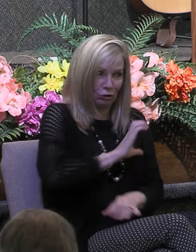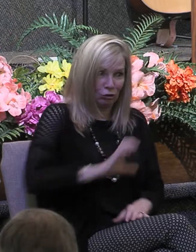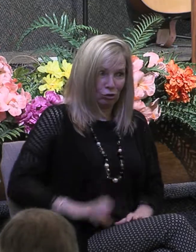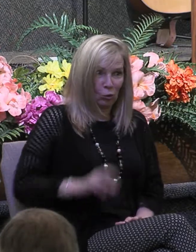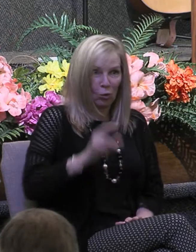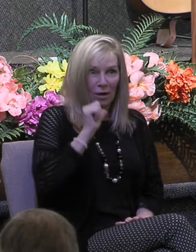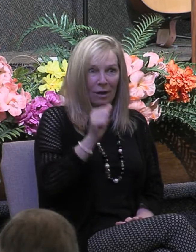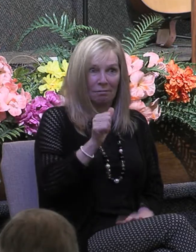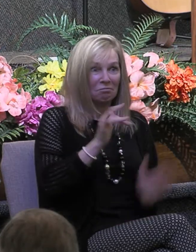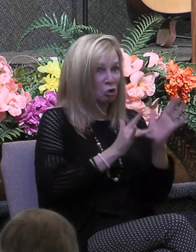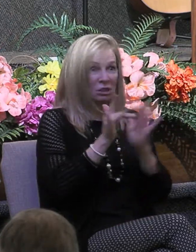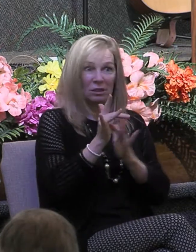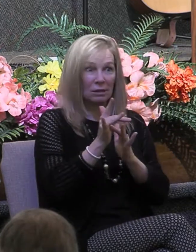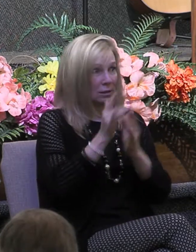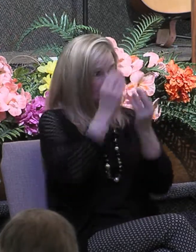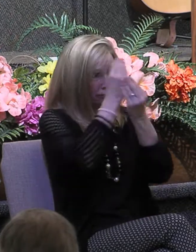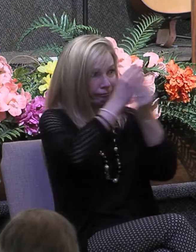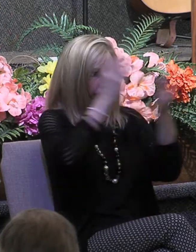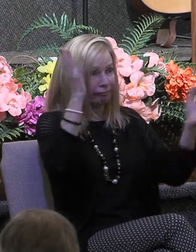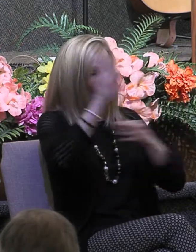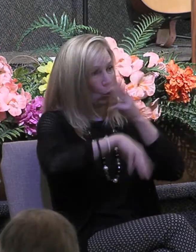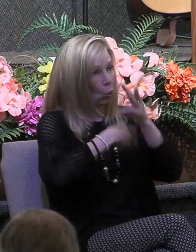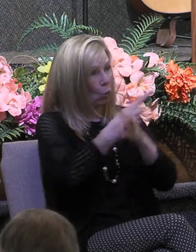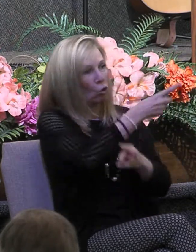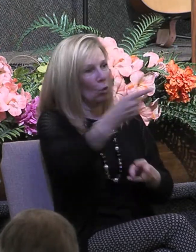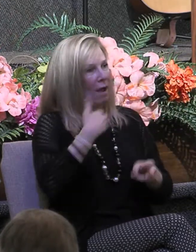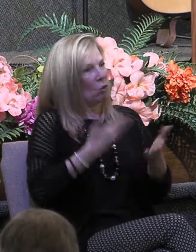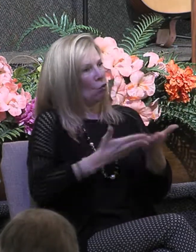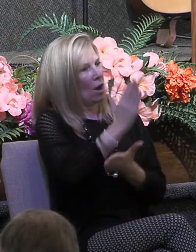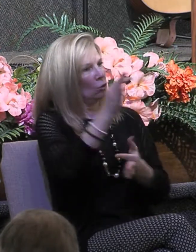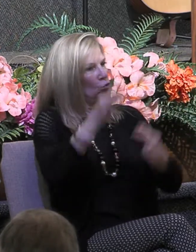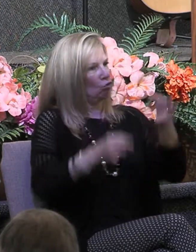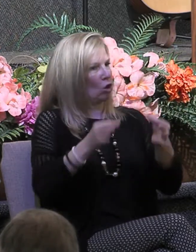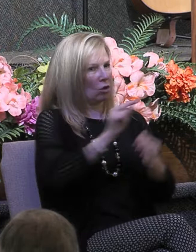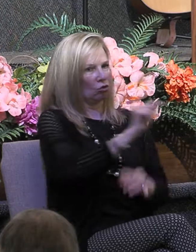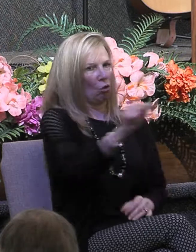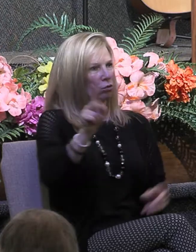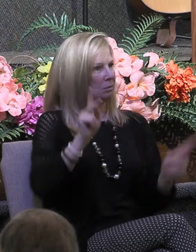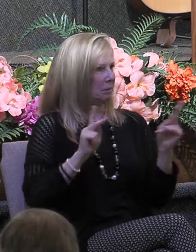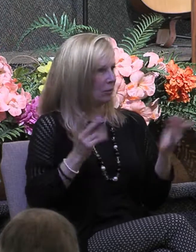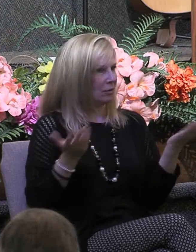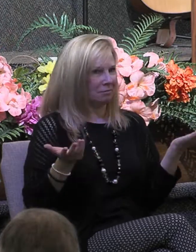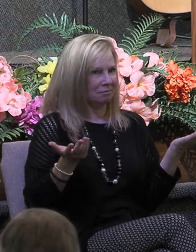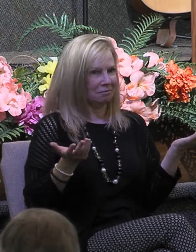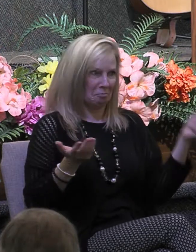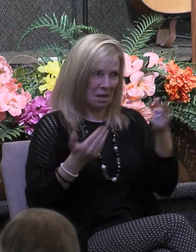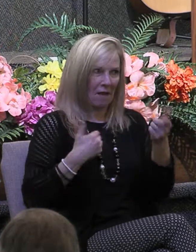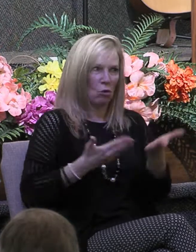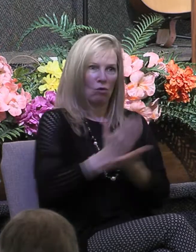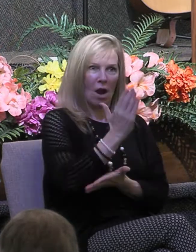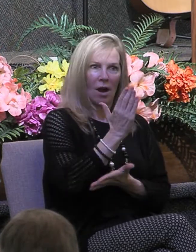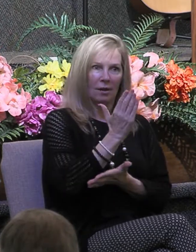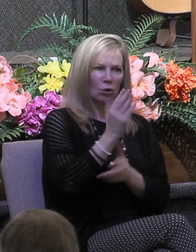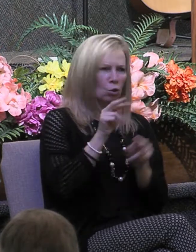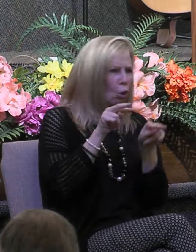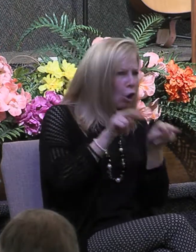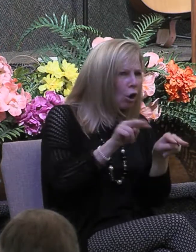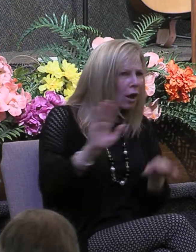actually gave the world this right. He gave them a privilege. They're entitled to look at the lives of his